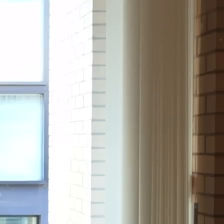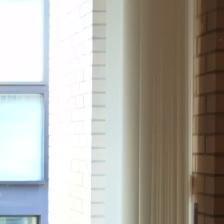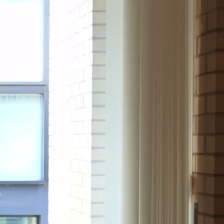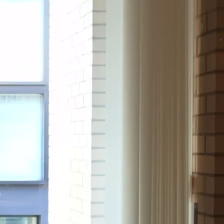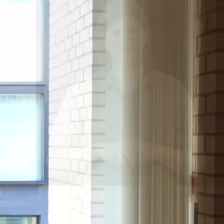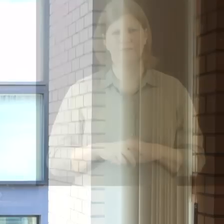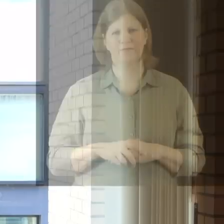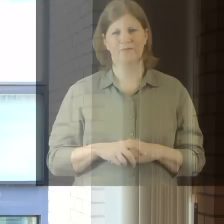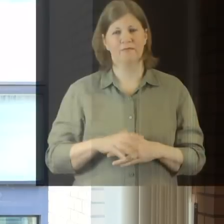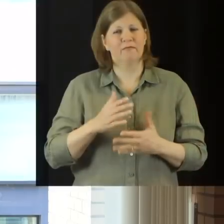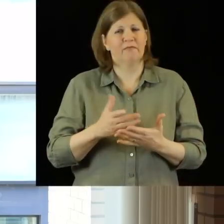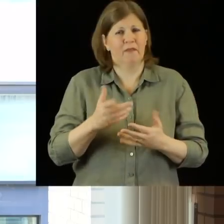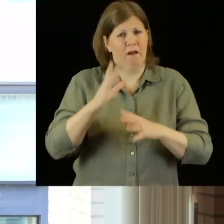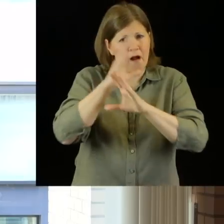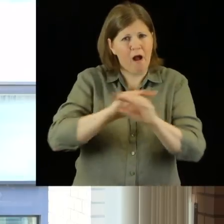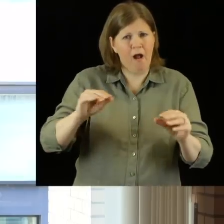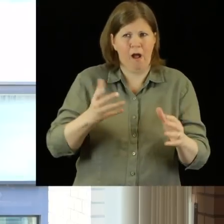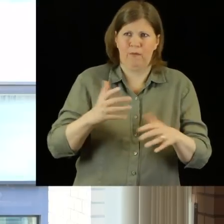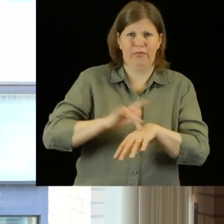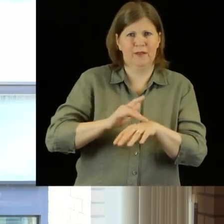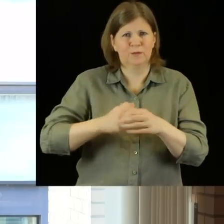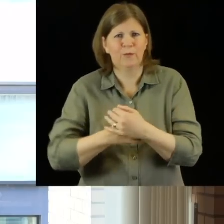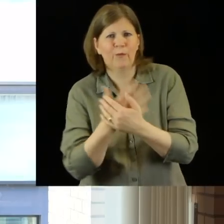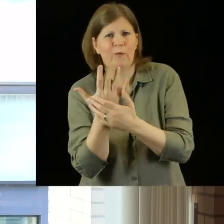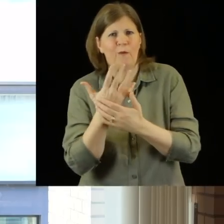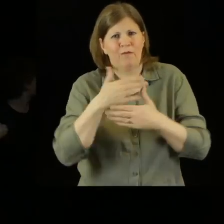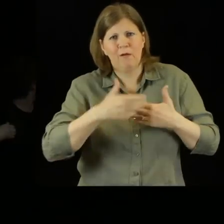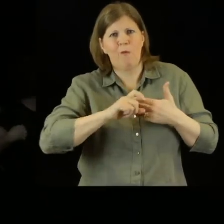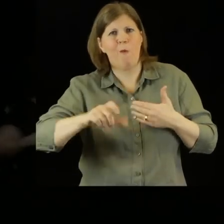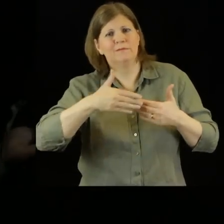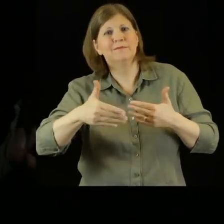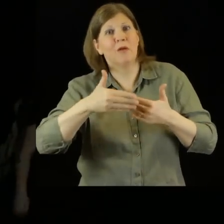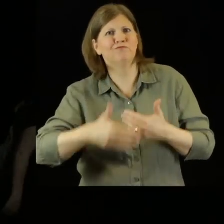And it really will inform how theatre evolves over the course of the next decade or so.